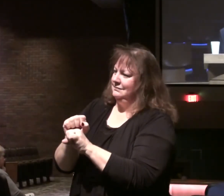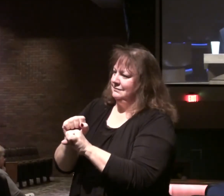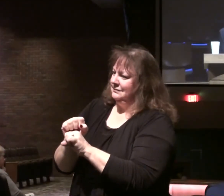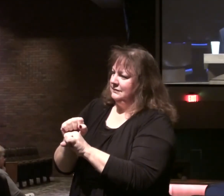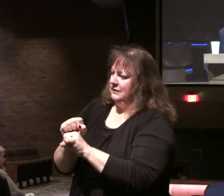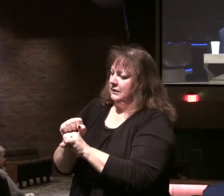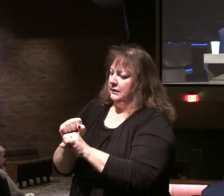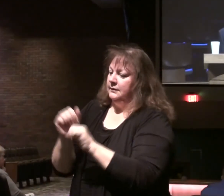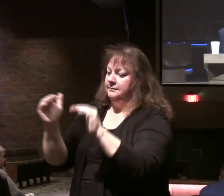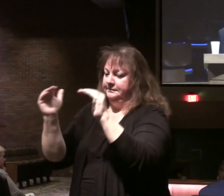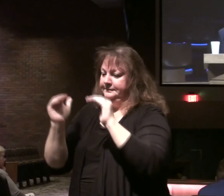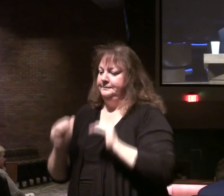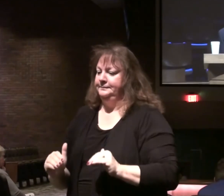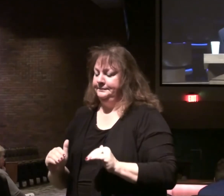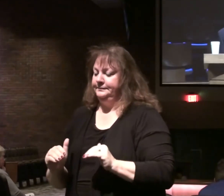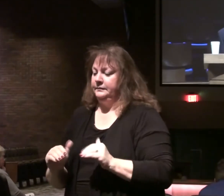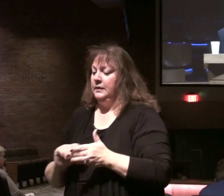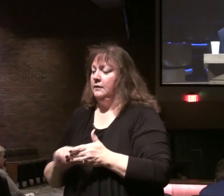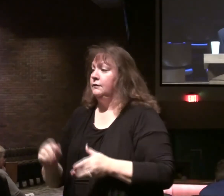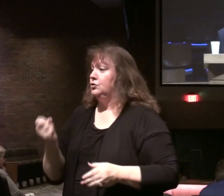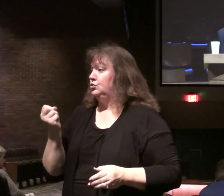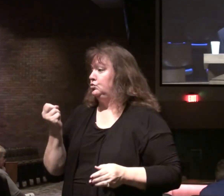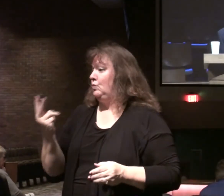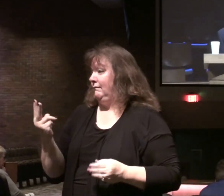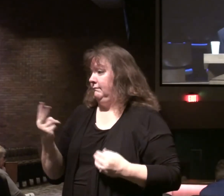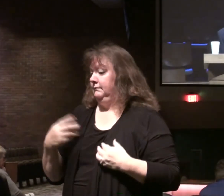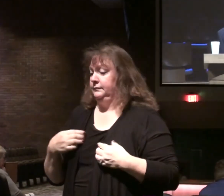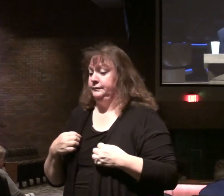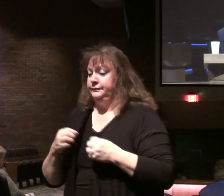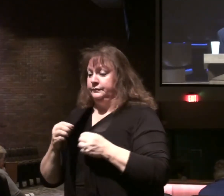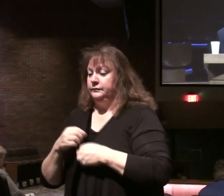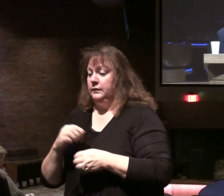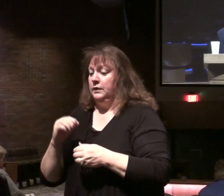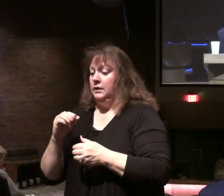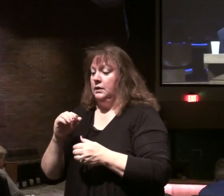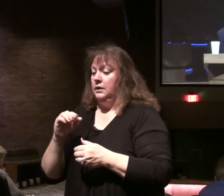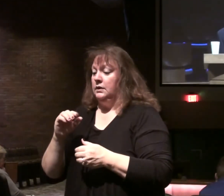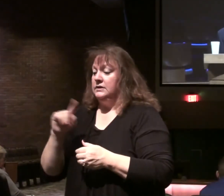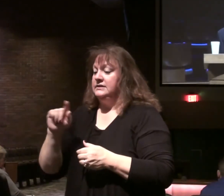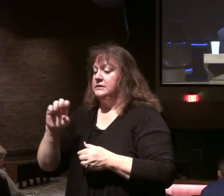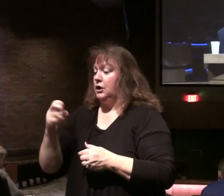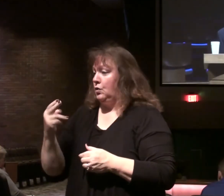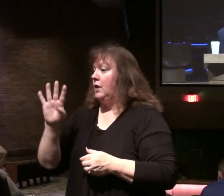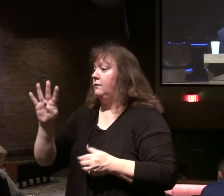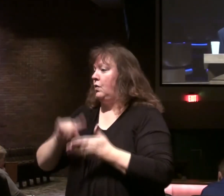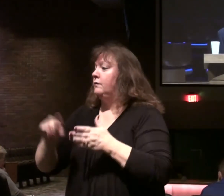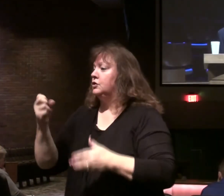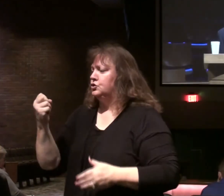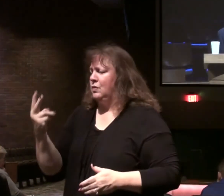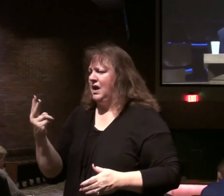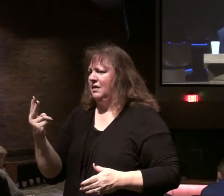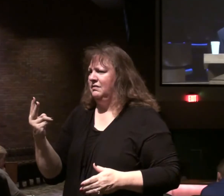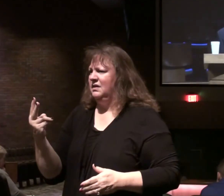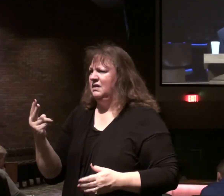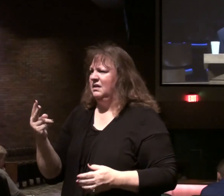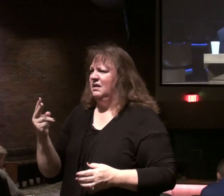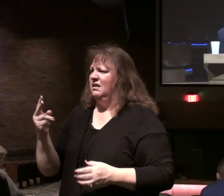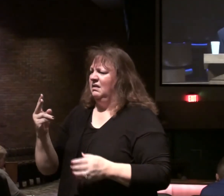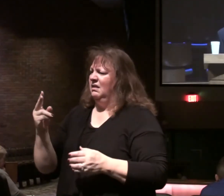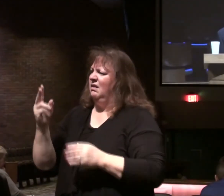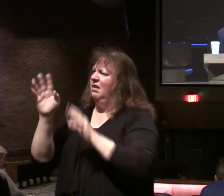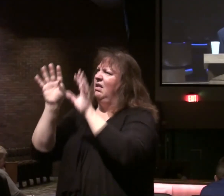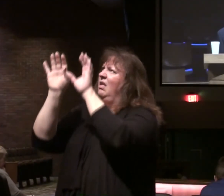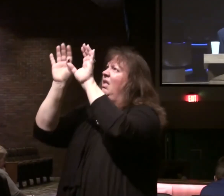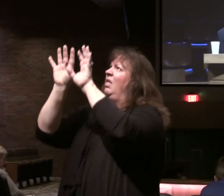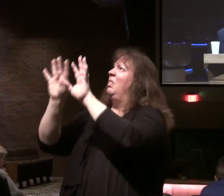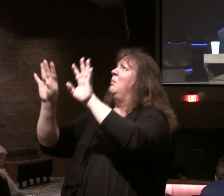We want to come down. Verse 12. Of chapter 4. I answered the thing. What are the two olive branches.